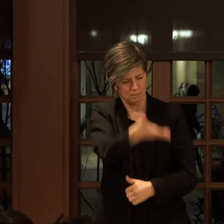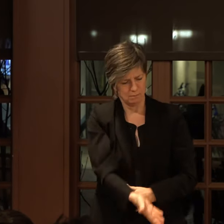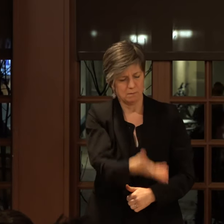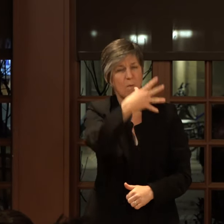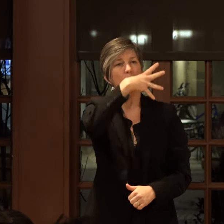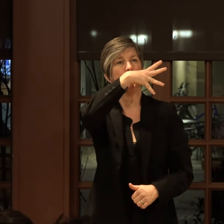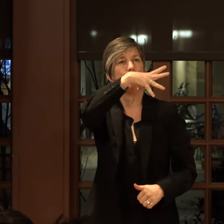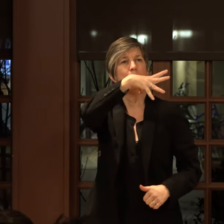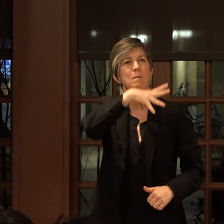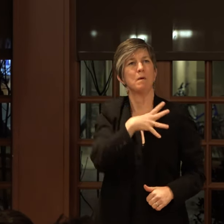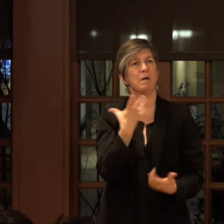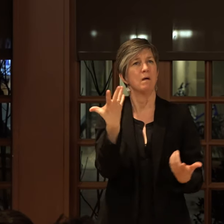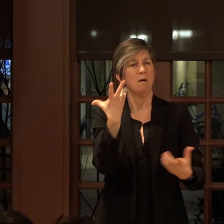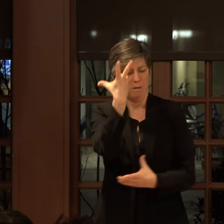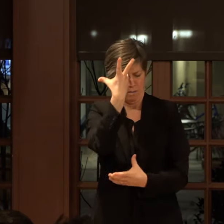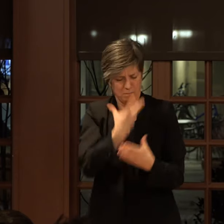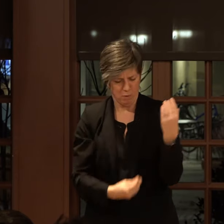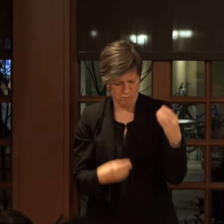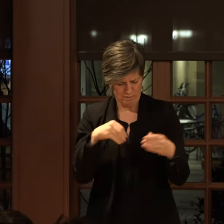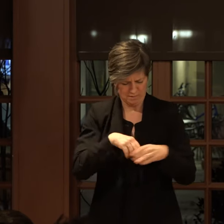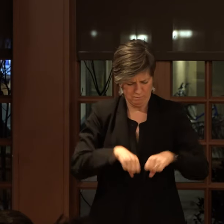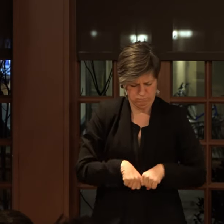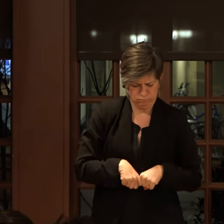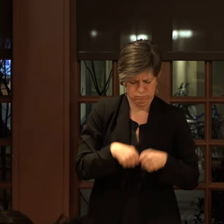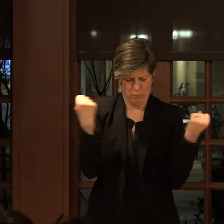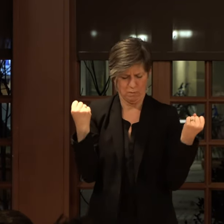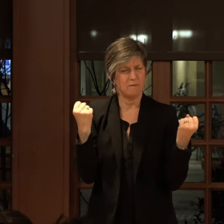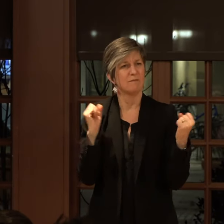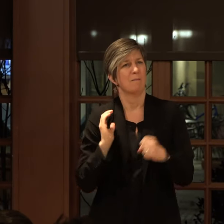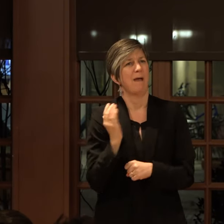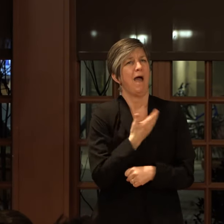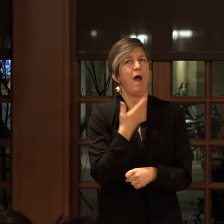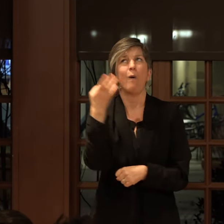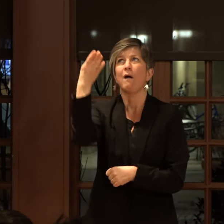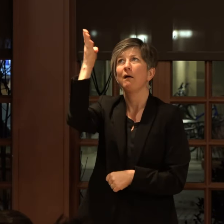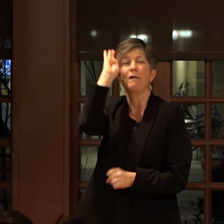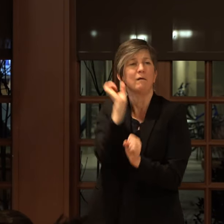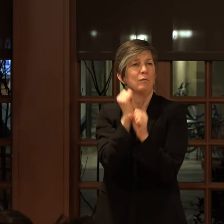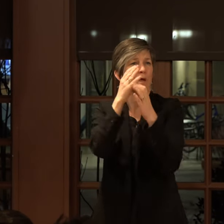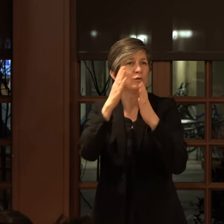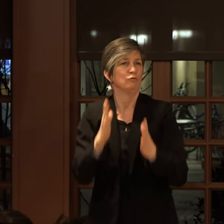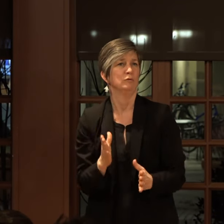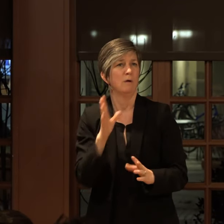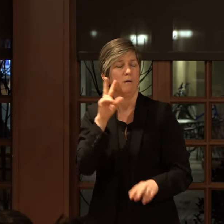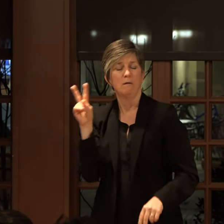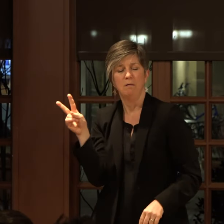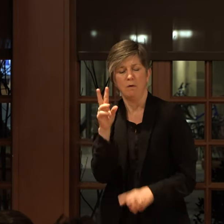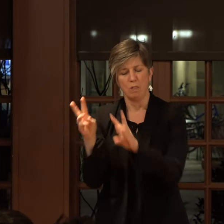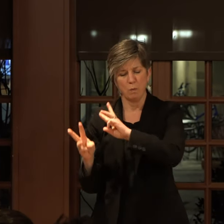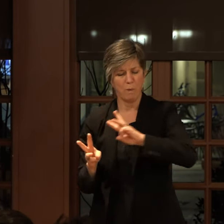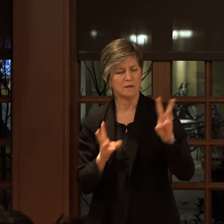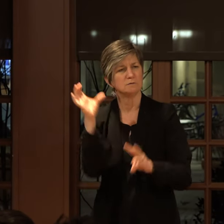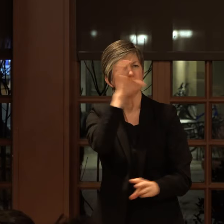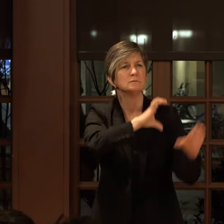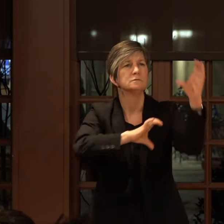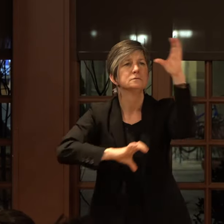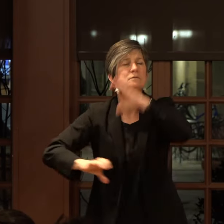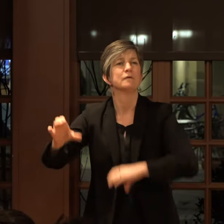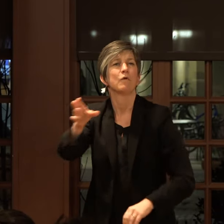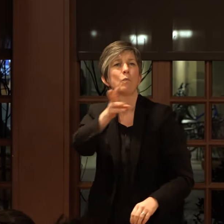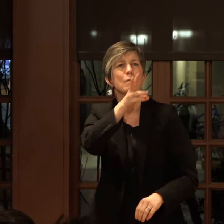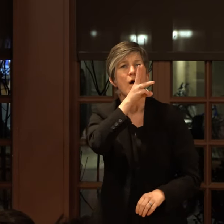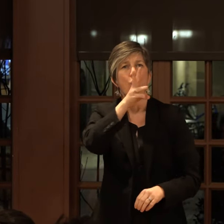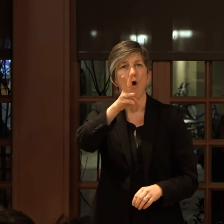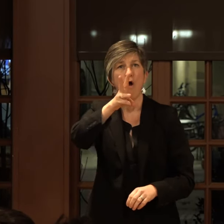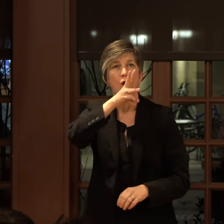We are both broken in two by our own creations. I have looked to the west in search of water and the